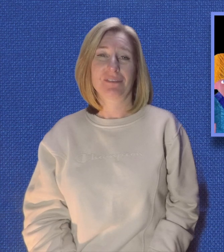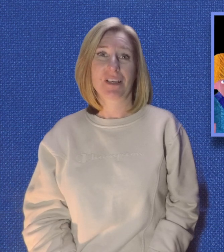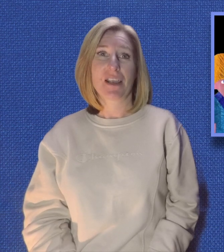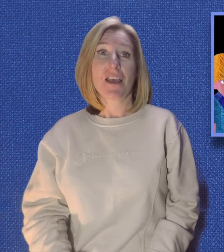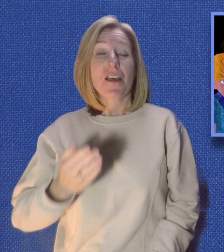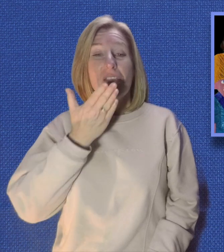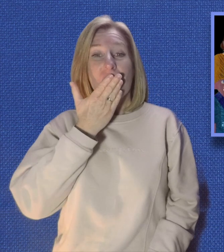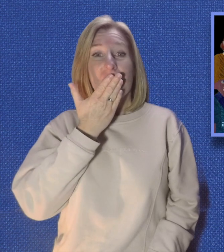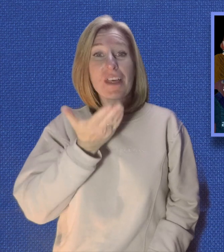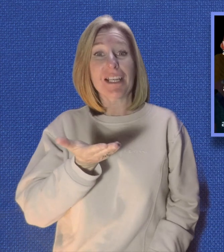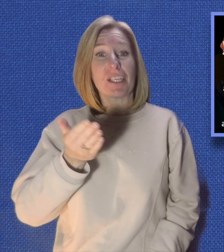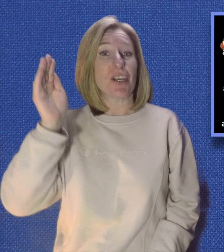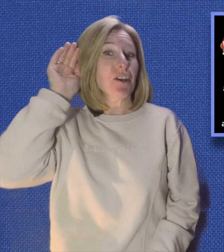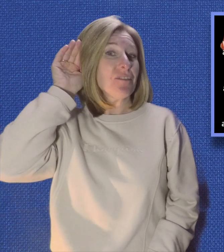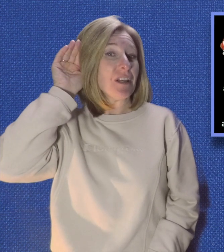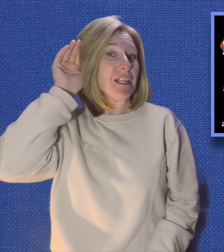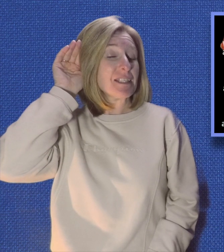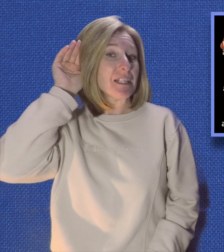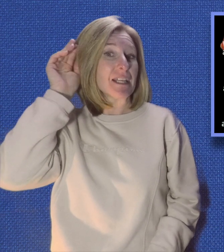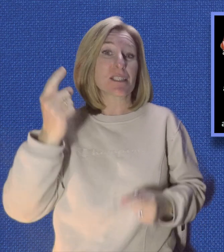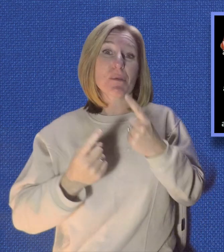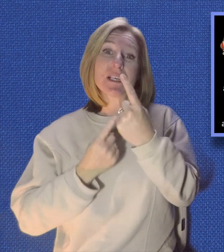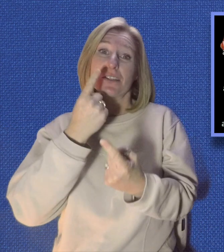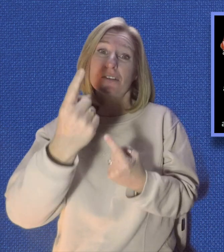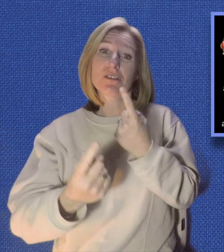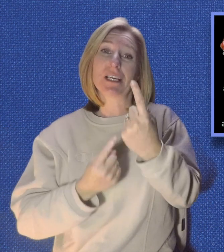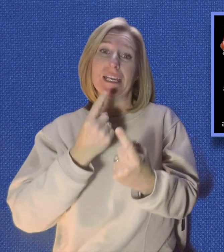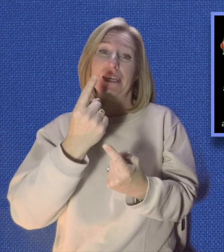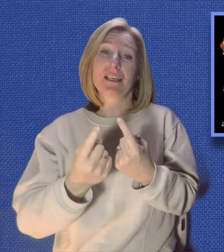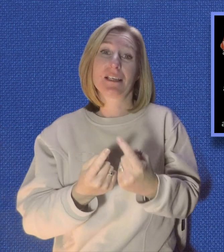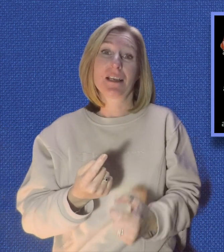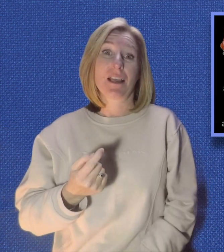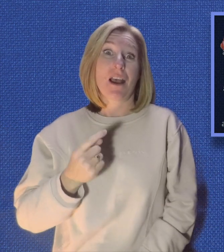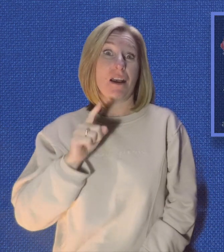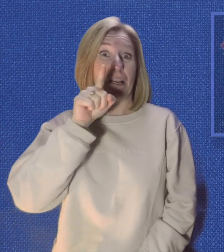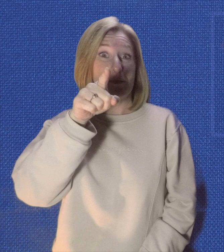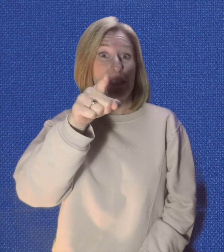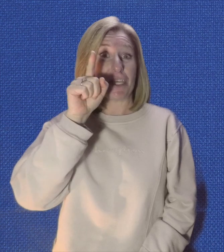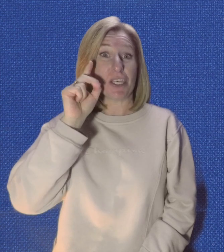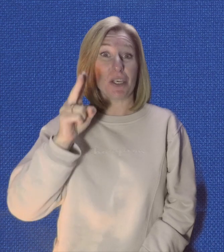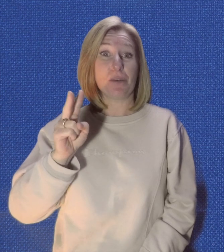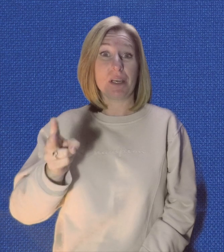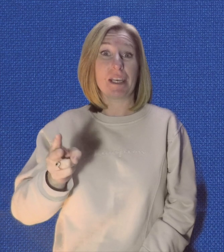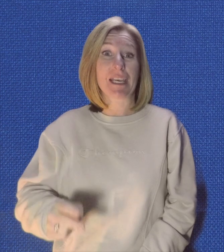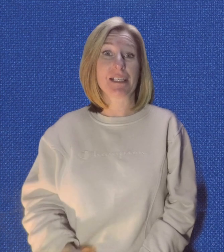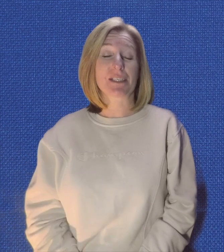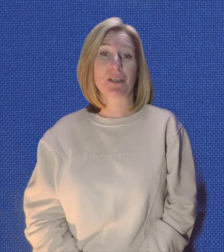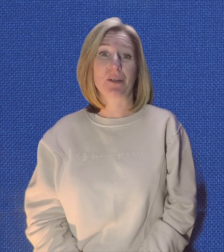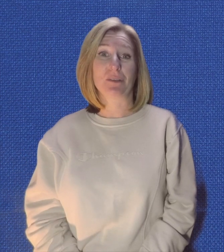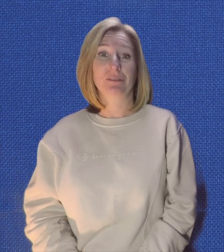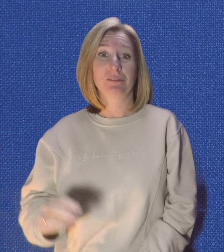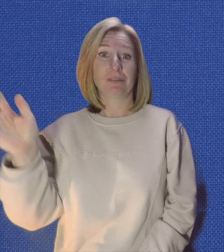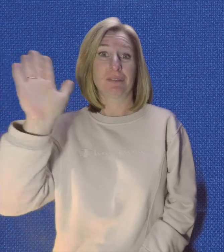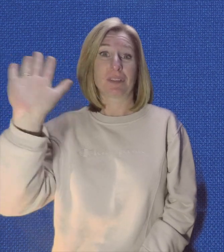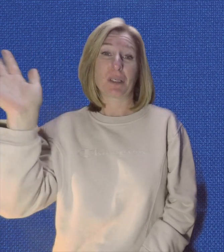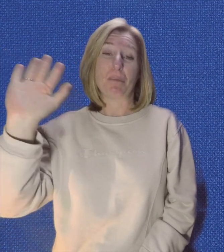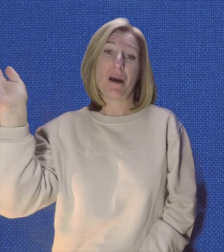Thank you for listening to my story and I'll see you again soon. Bye.